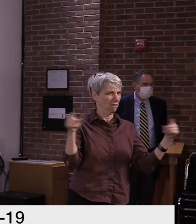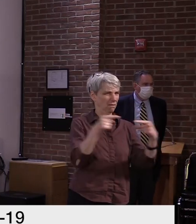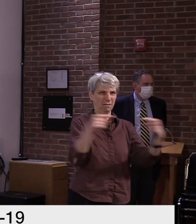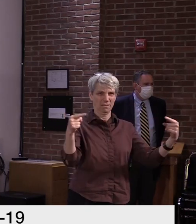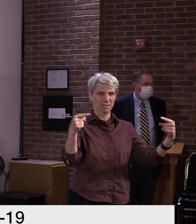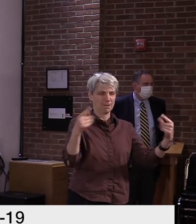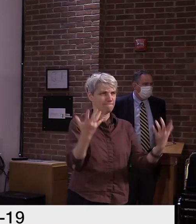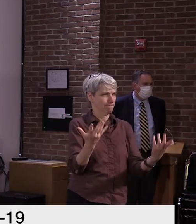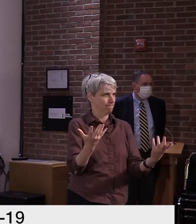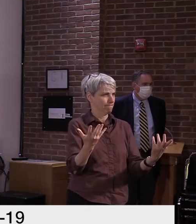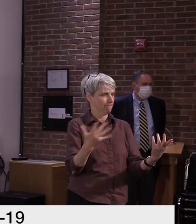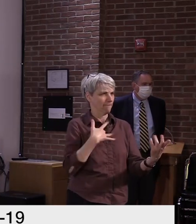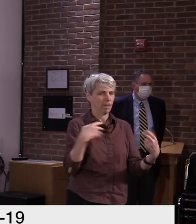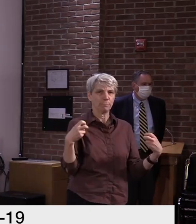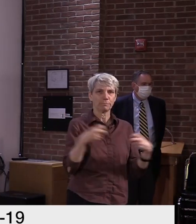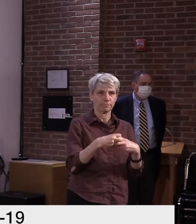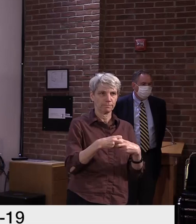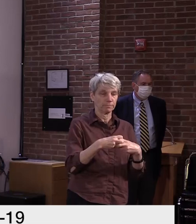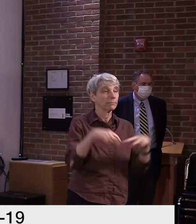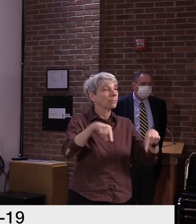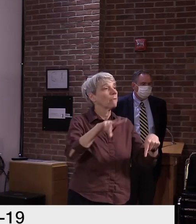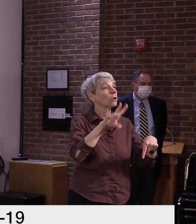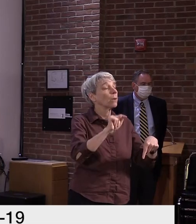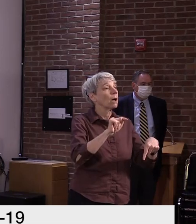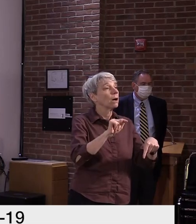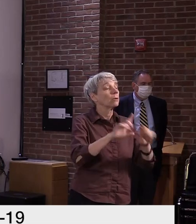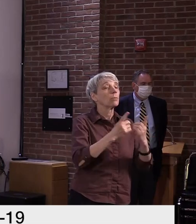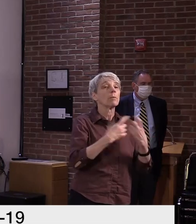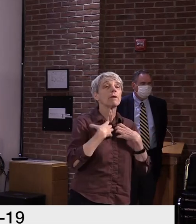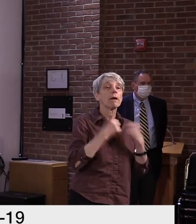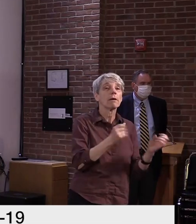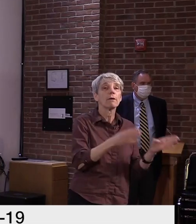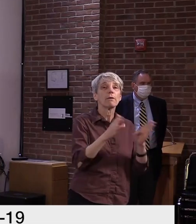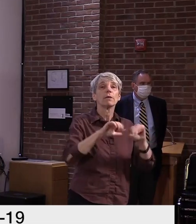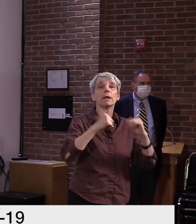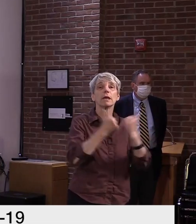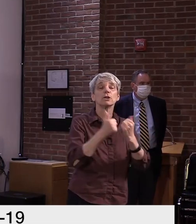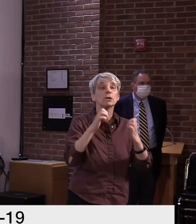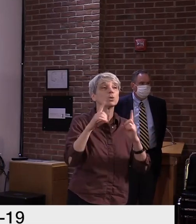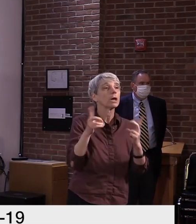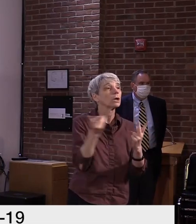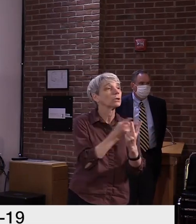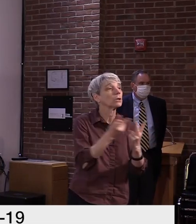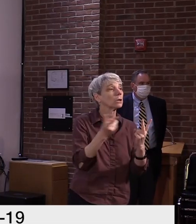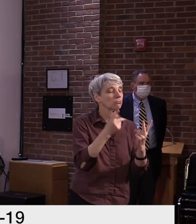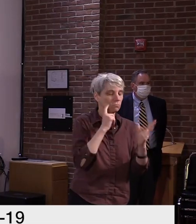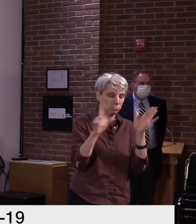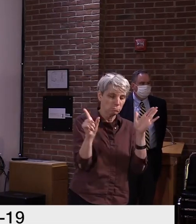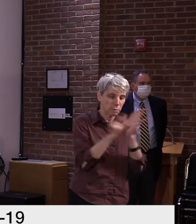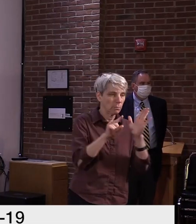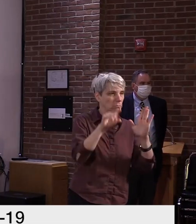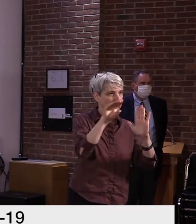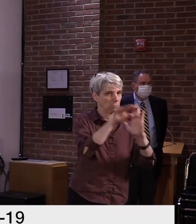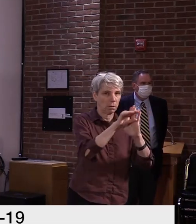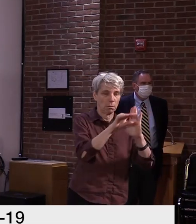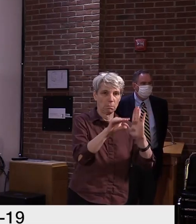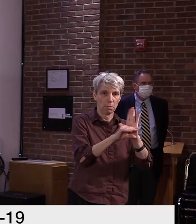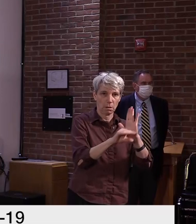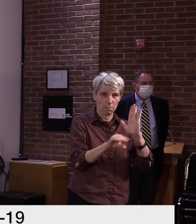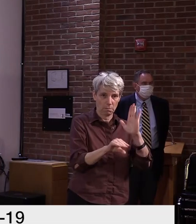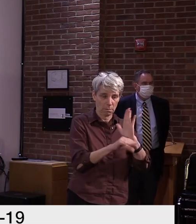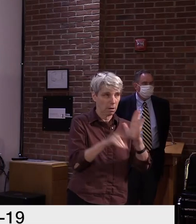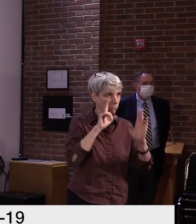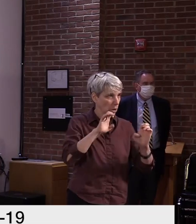Dr. Vermont, the Department of Health and the Agency of Education have recently published guidance on pre-K